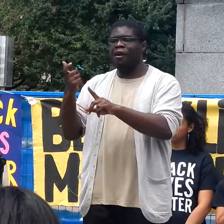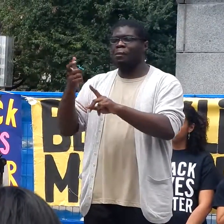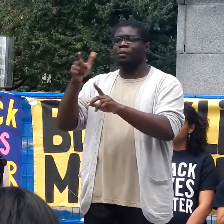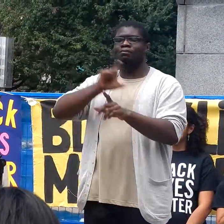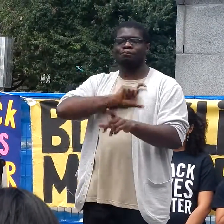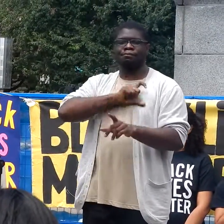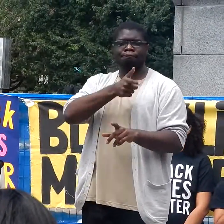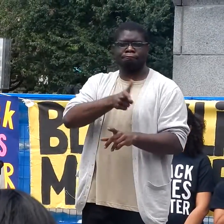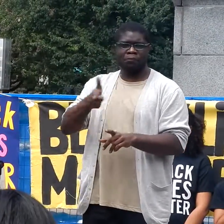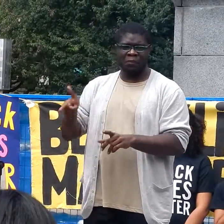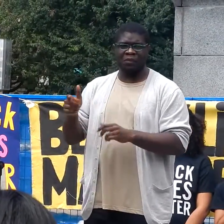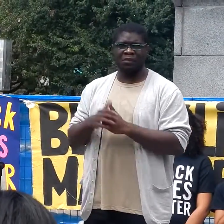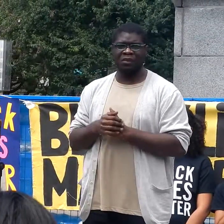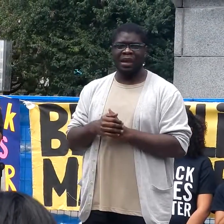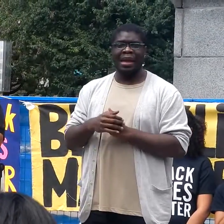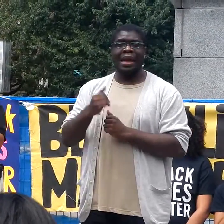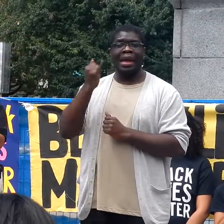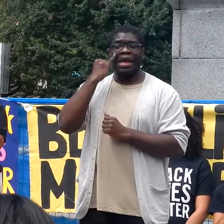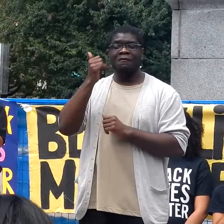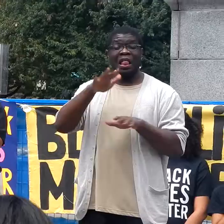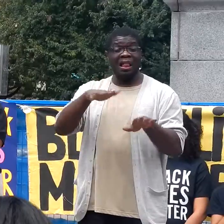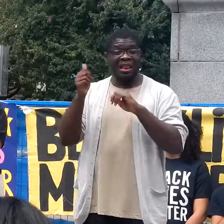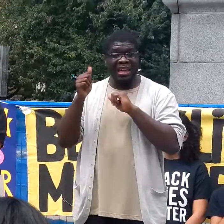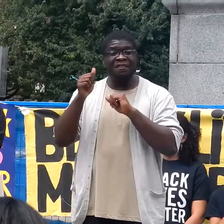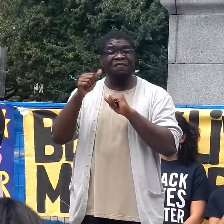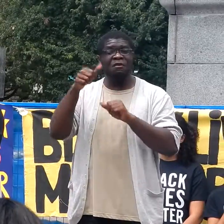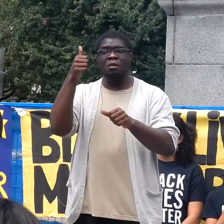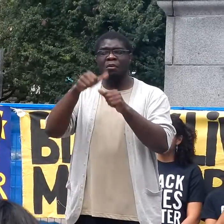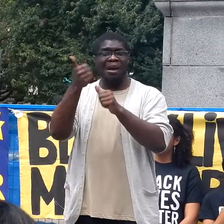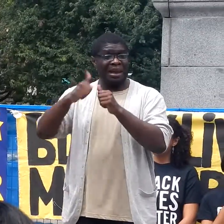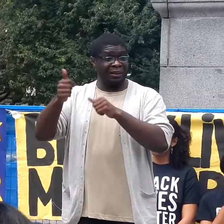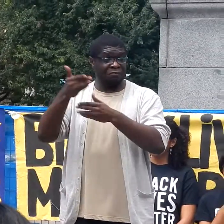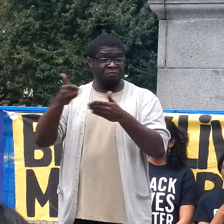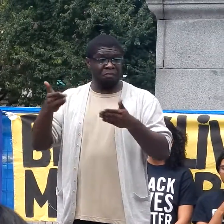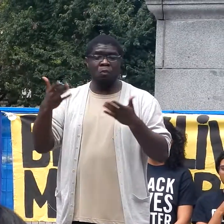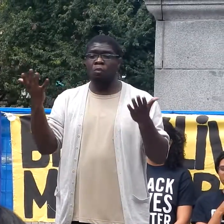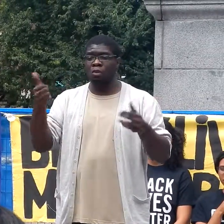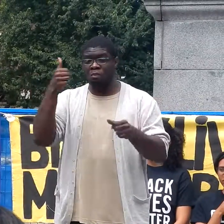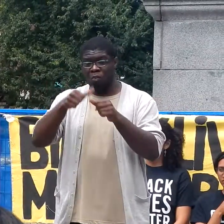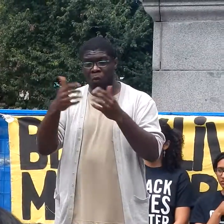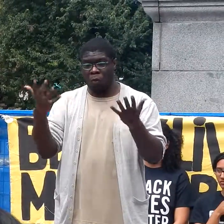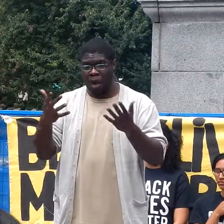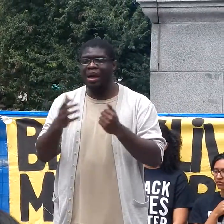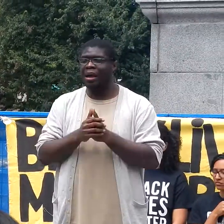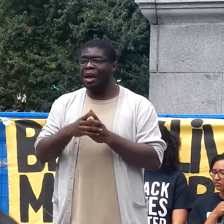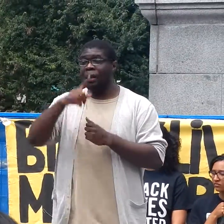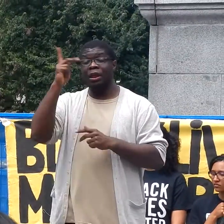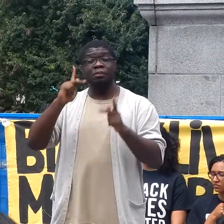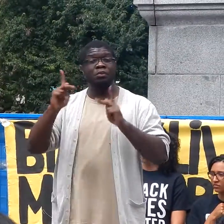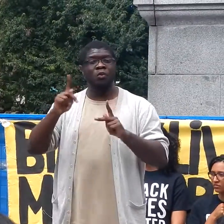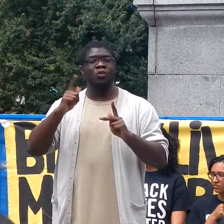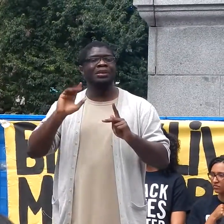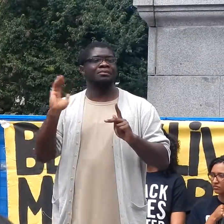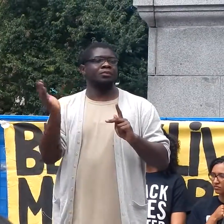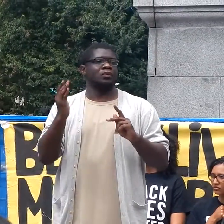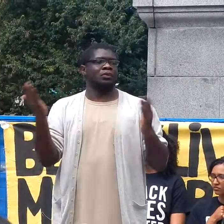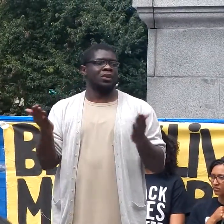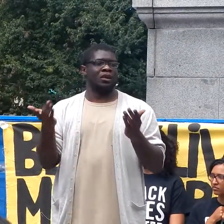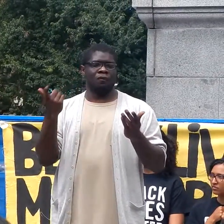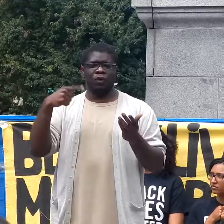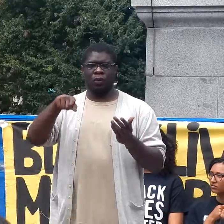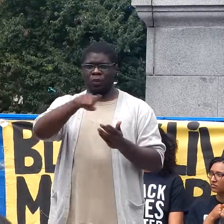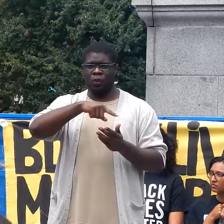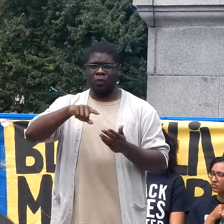away from this event today let it be this black folks we see you we love you and we are here for you white